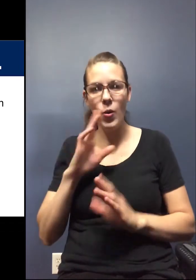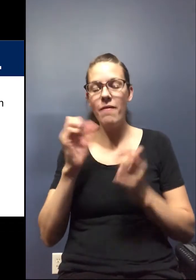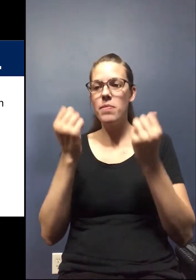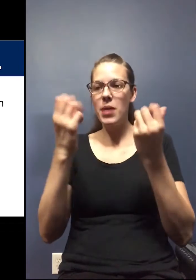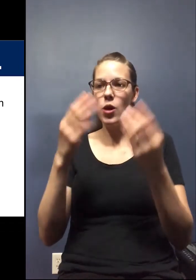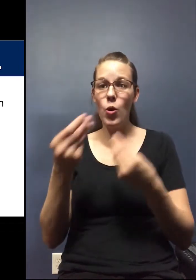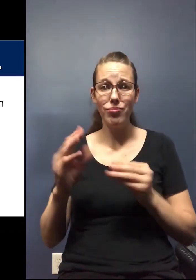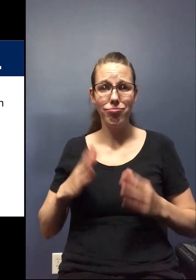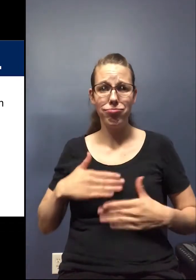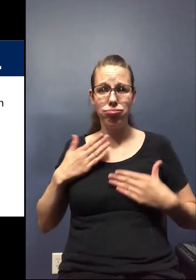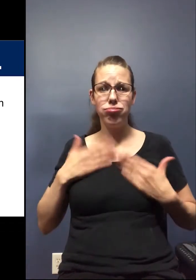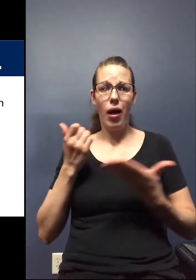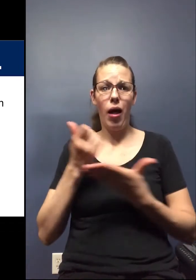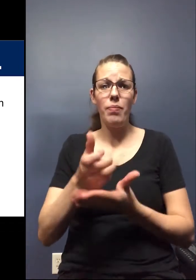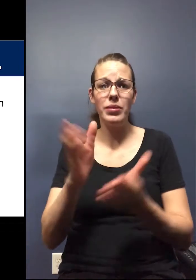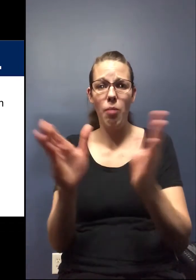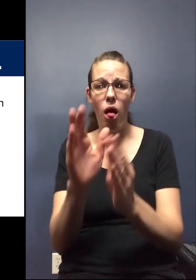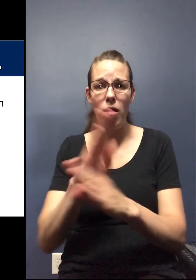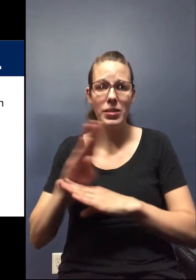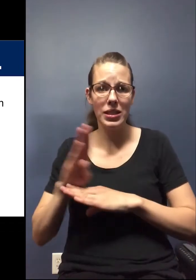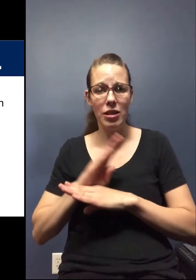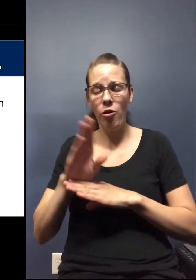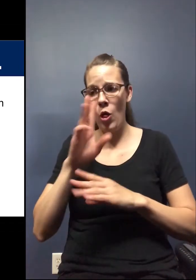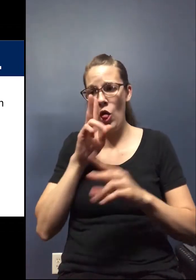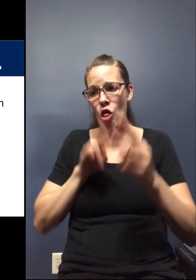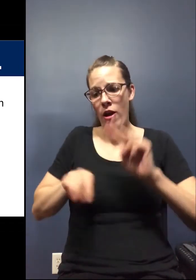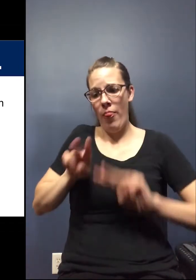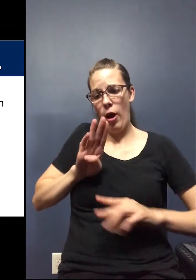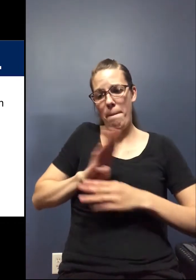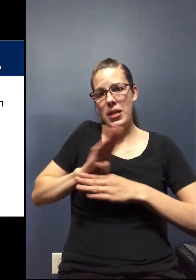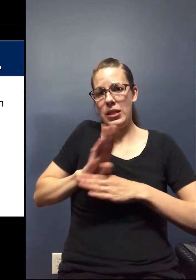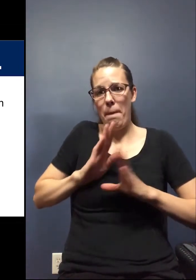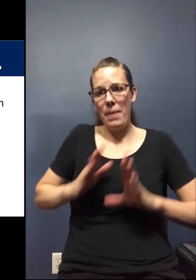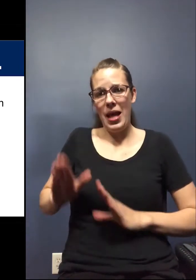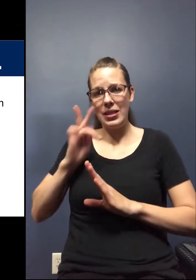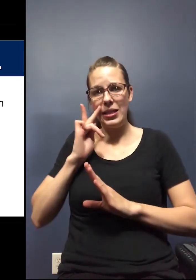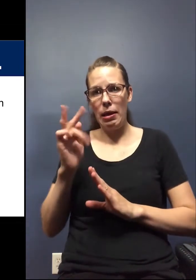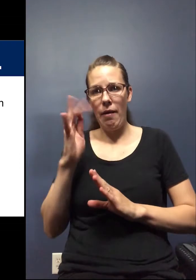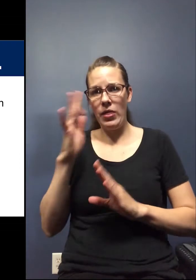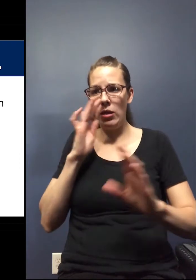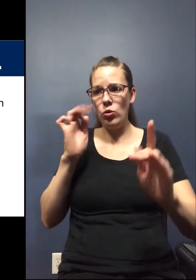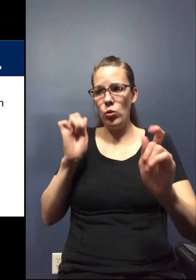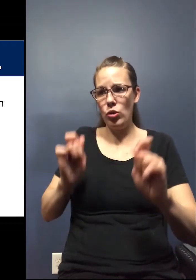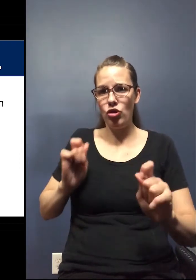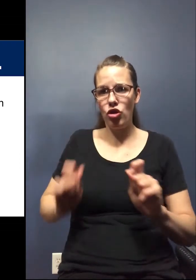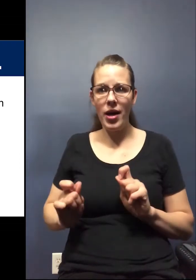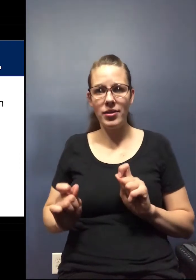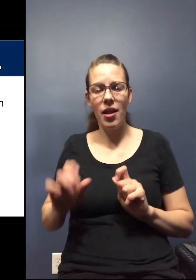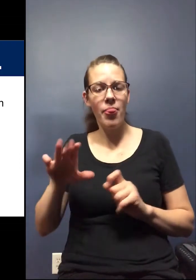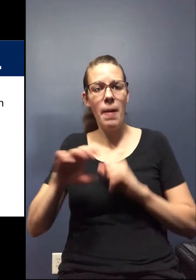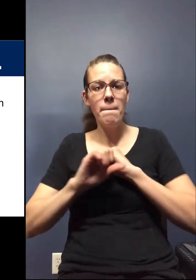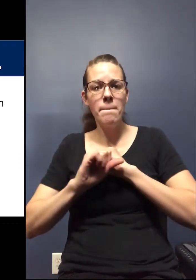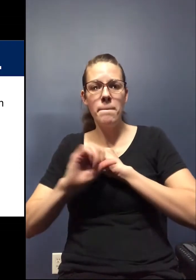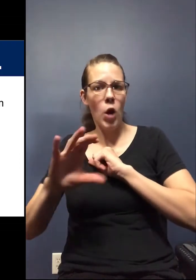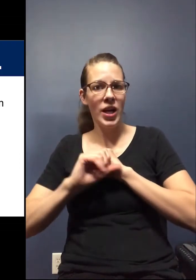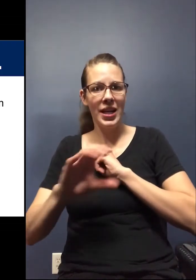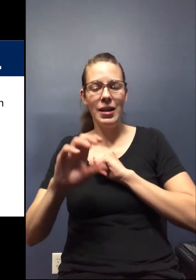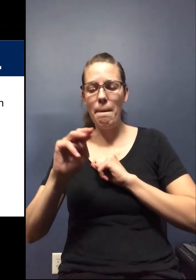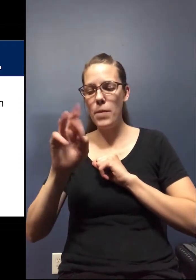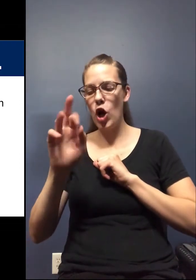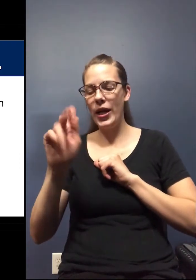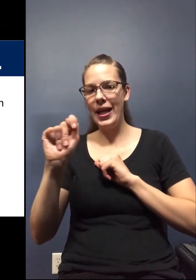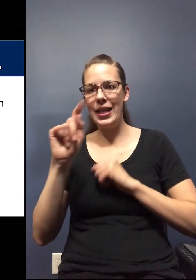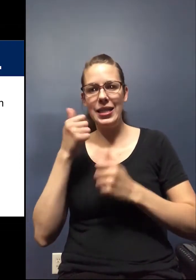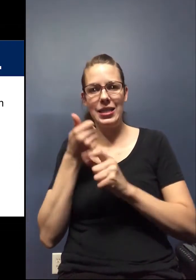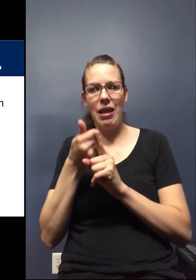happy to help, um, small businesses take a look at their business plan, see if they need to make adjustments, you know, the market itself is changing.